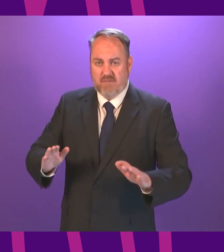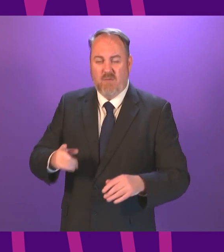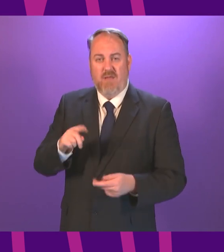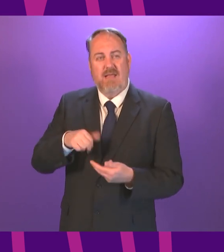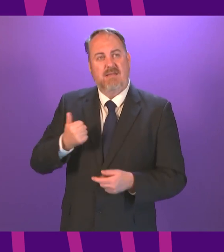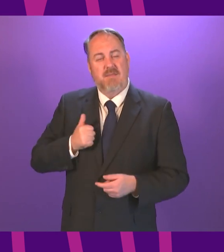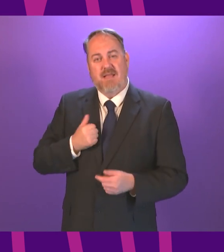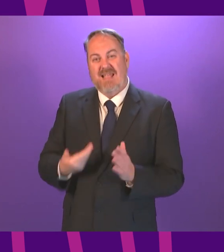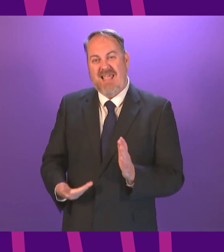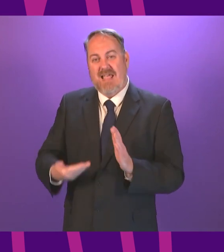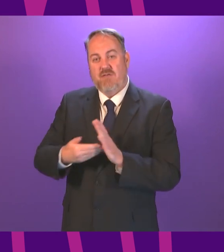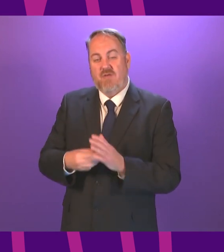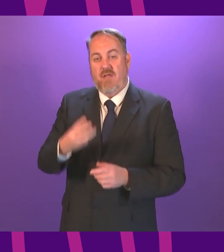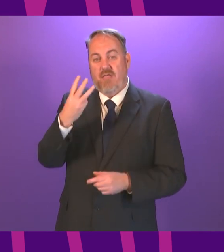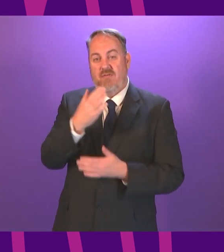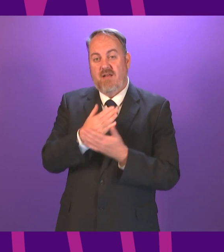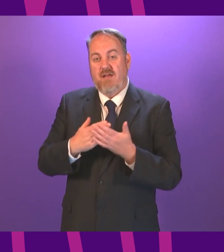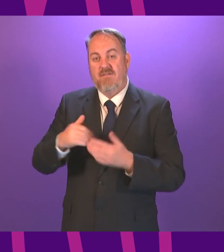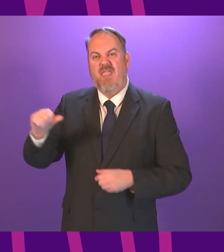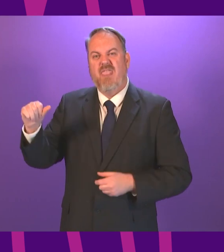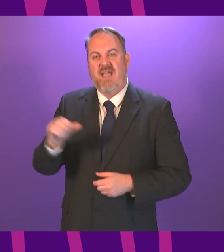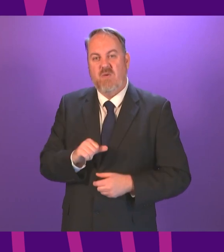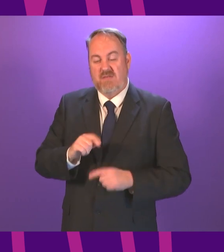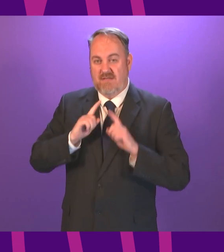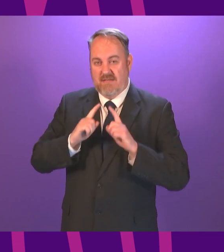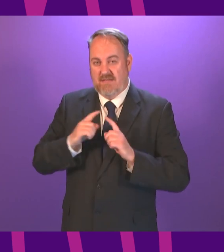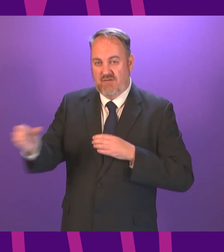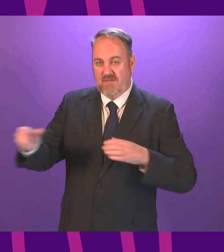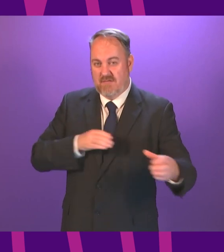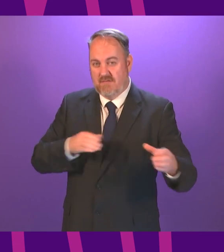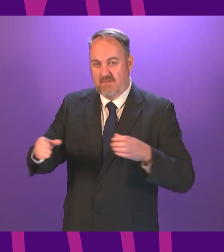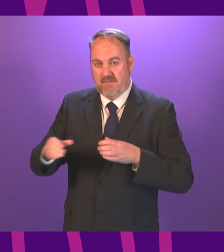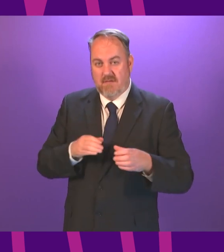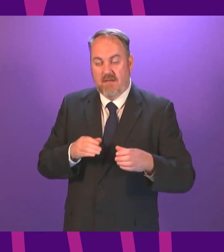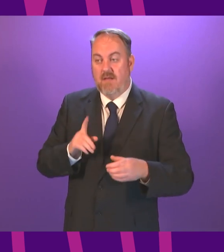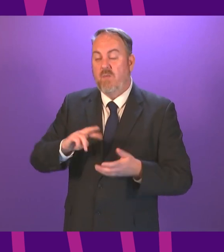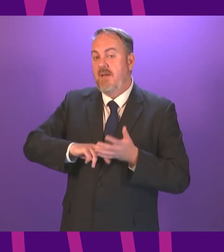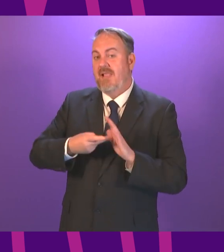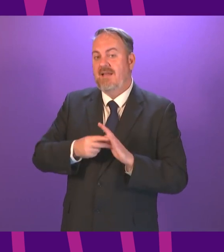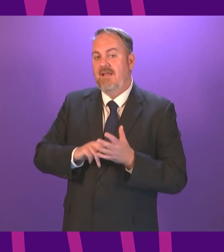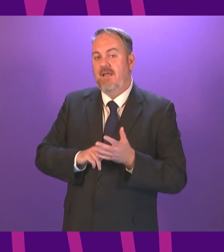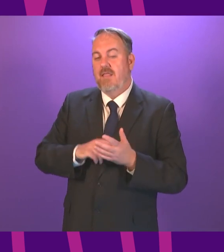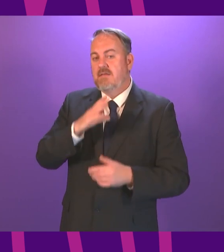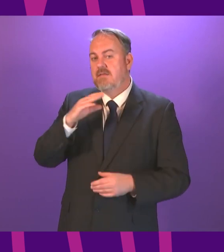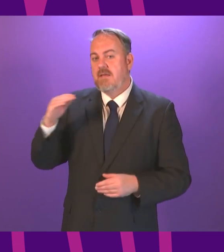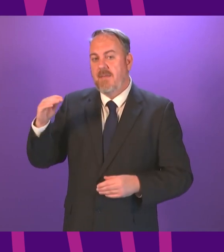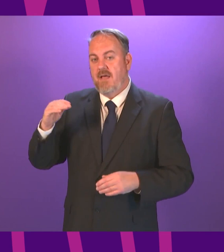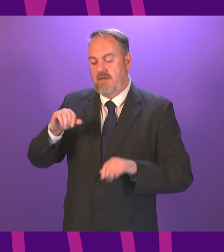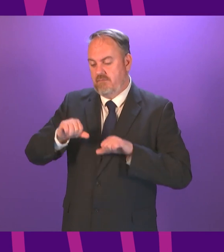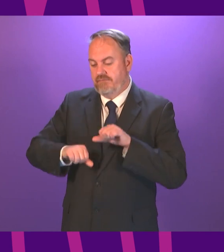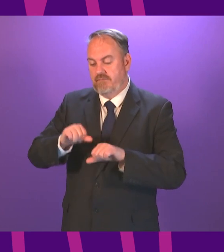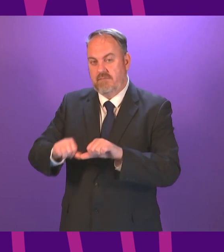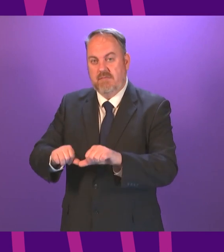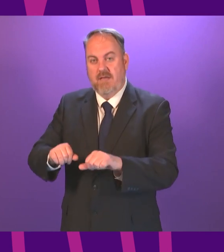,500 additional teachers but that summer program which so many people again have rightly asked questions about hugely hugely important too I am the